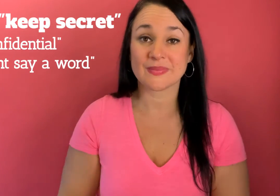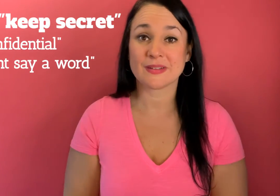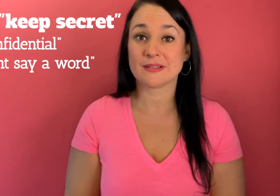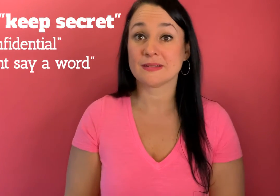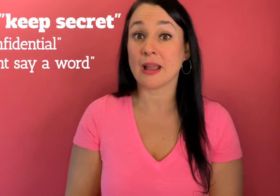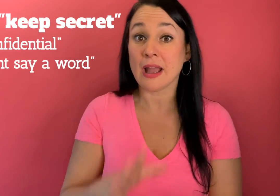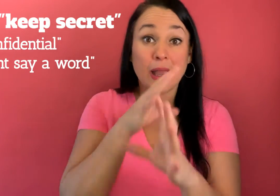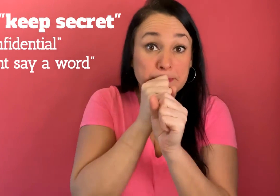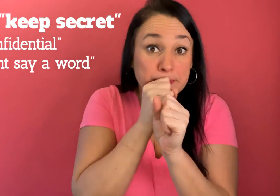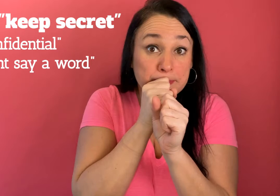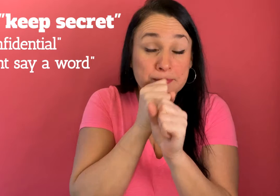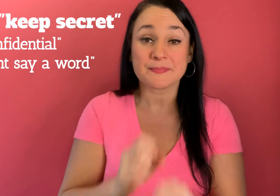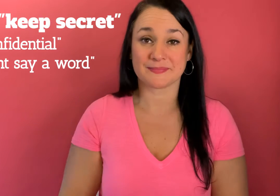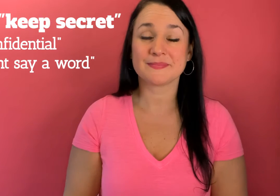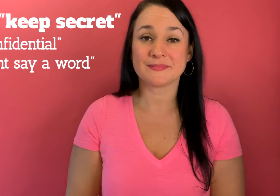say a word keep it a secret